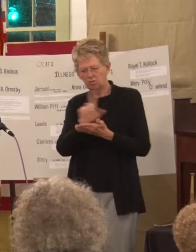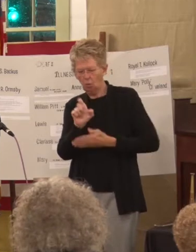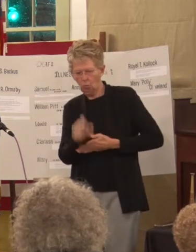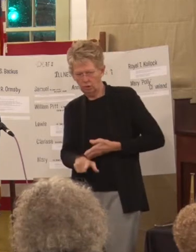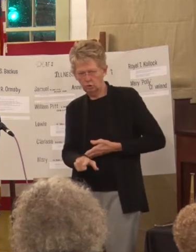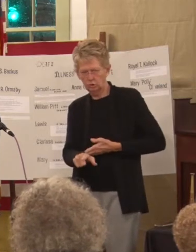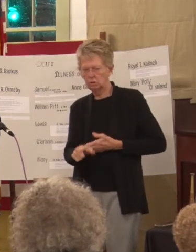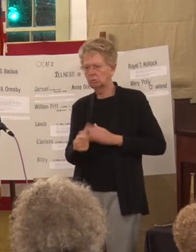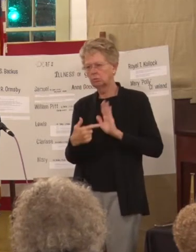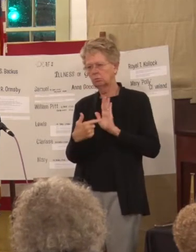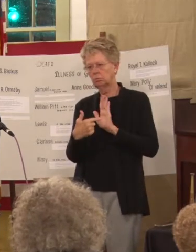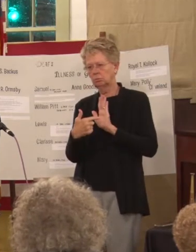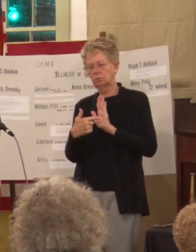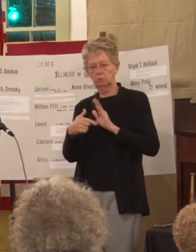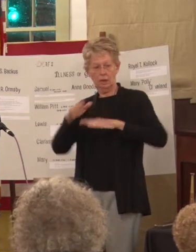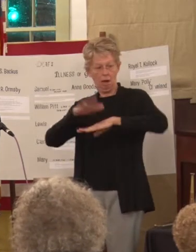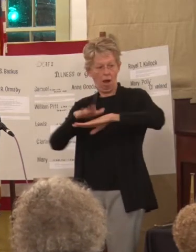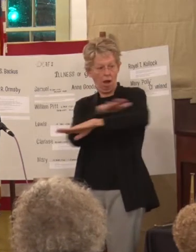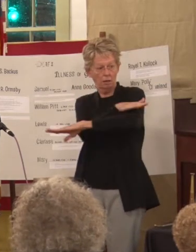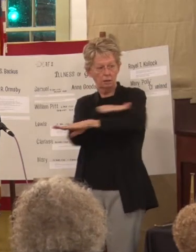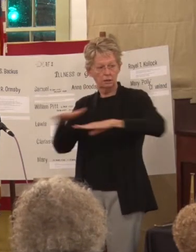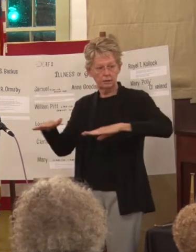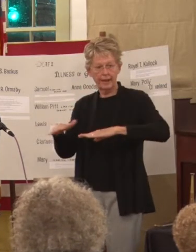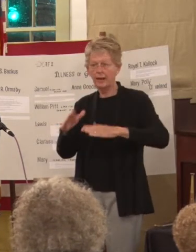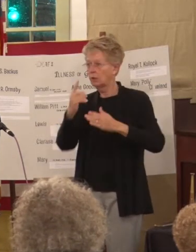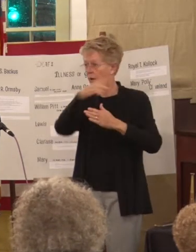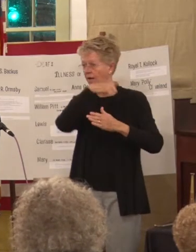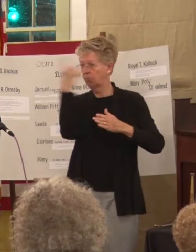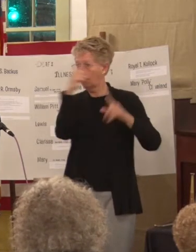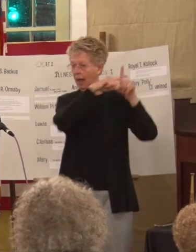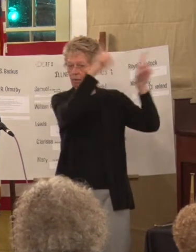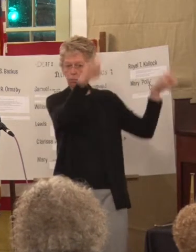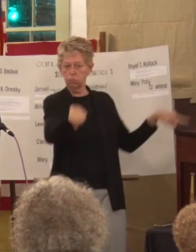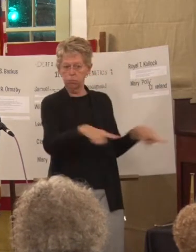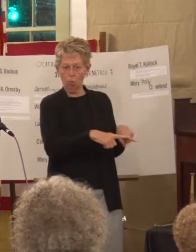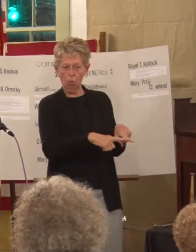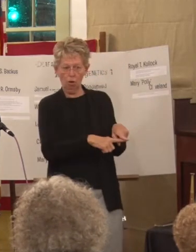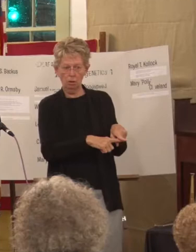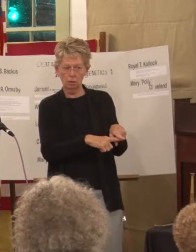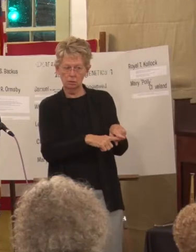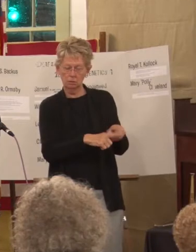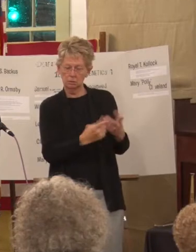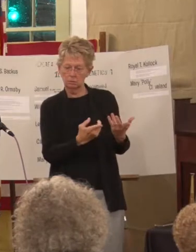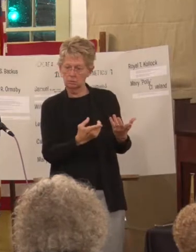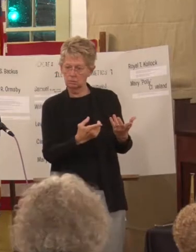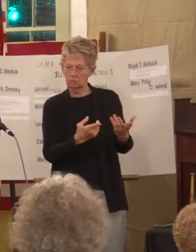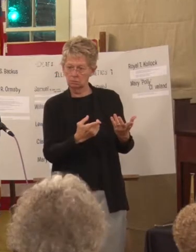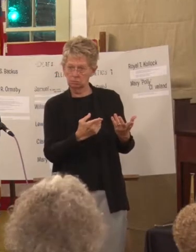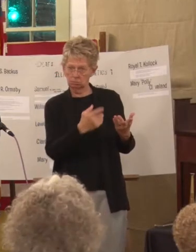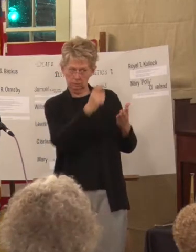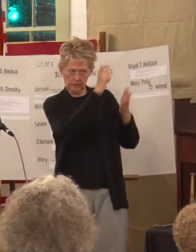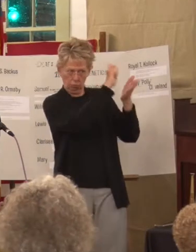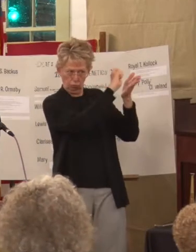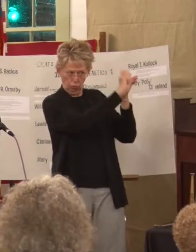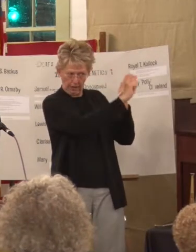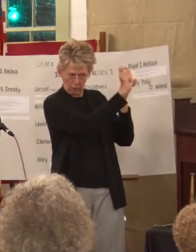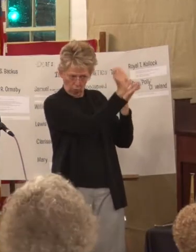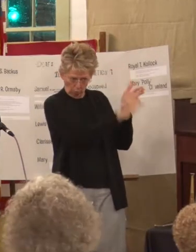and then, on stage, they would have a blackboard, and they would write the question down, and then respond